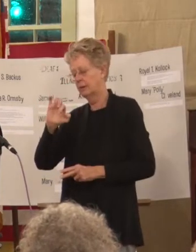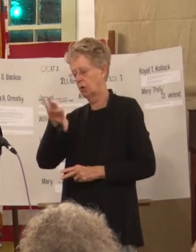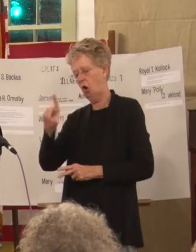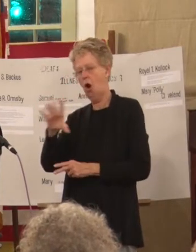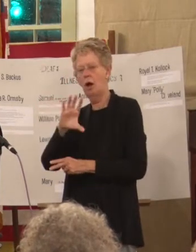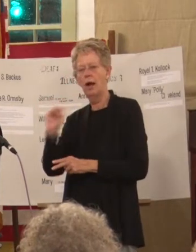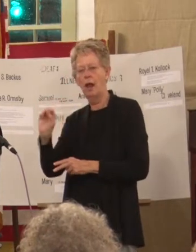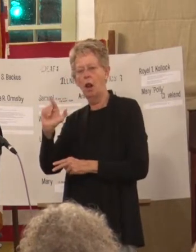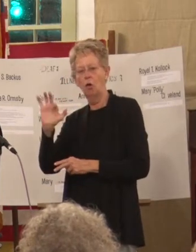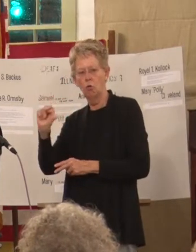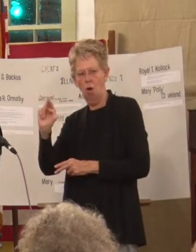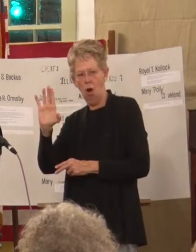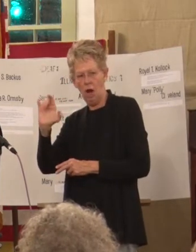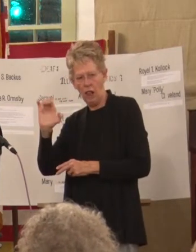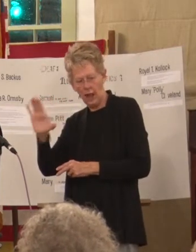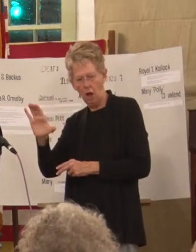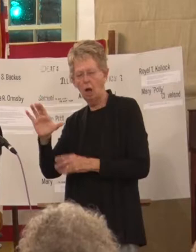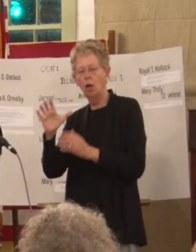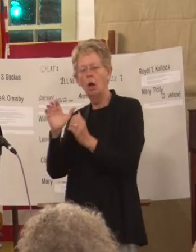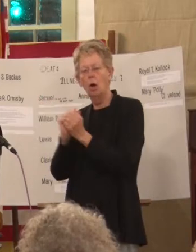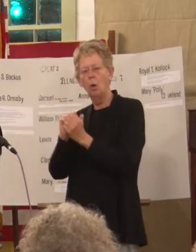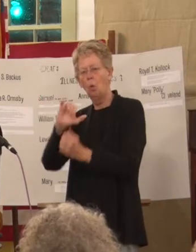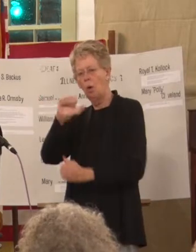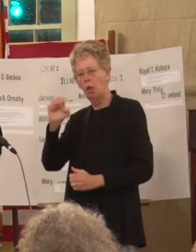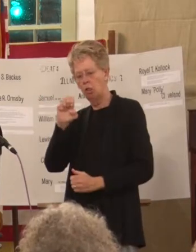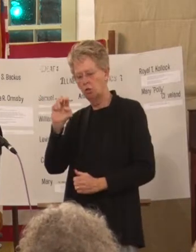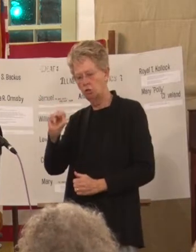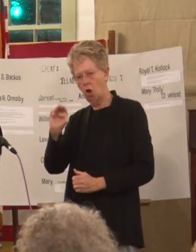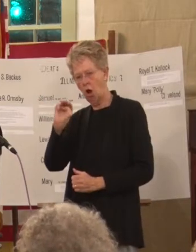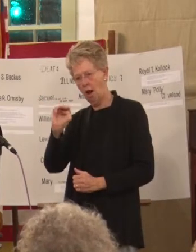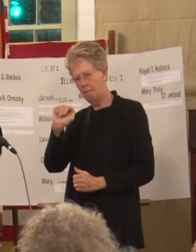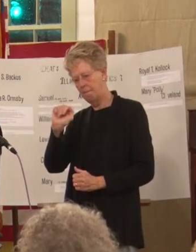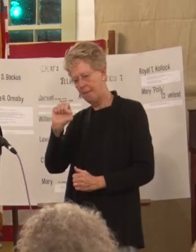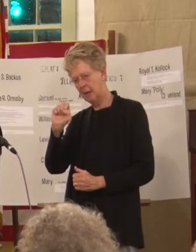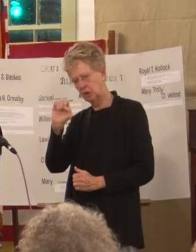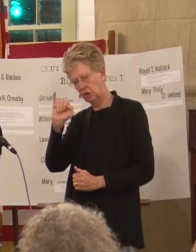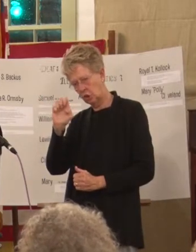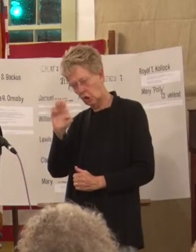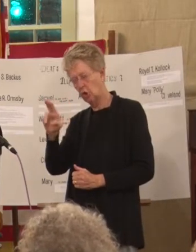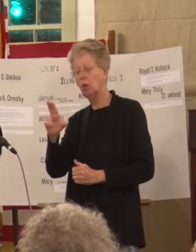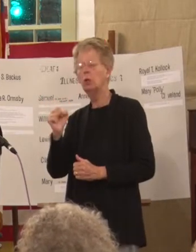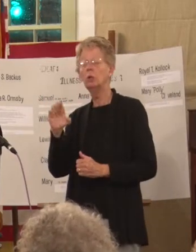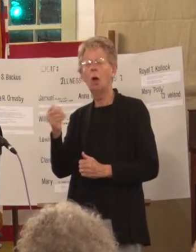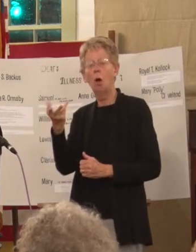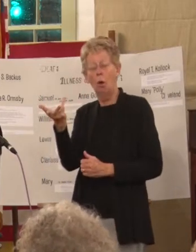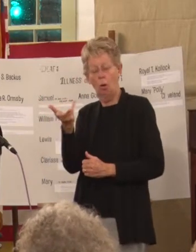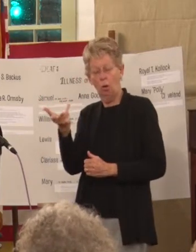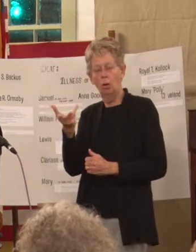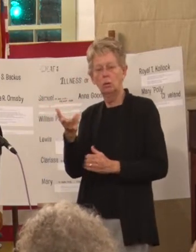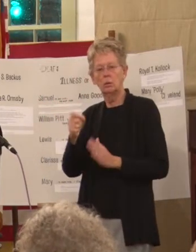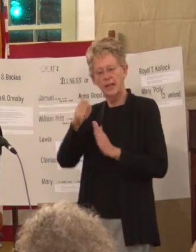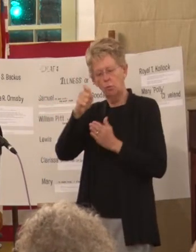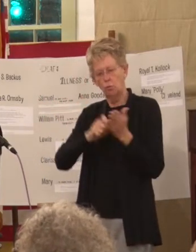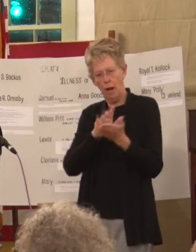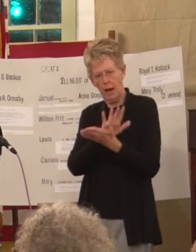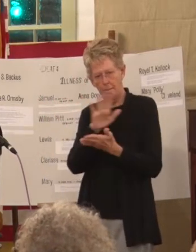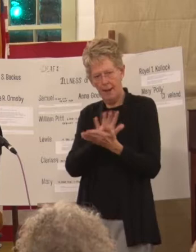and with Jean Massoud. And what they would do, they would write on a piece of paper, a question,